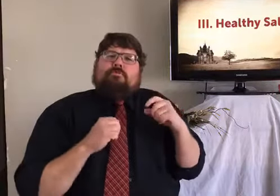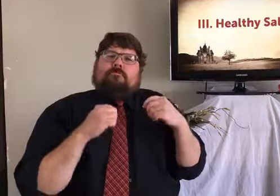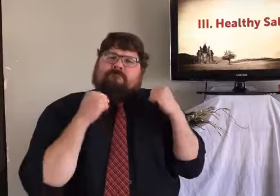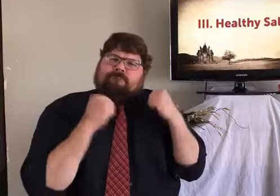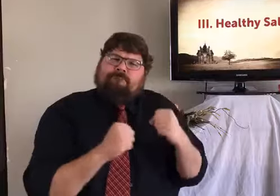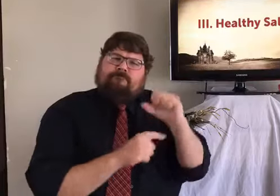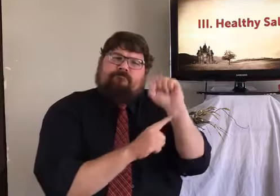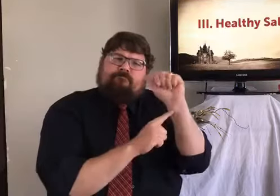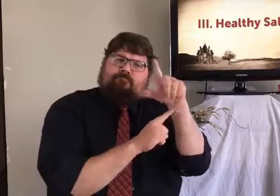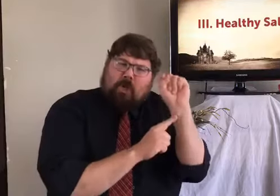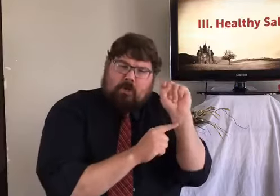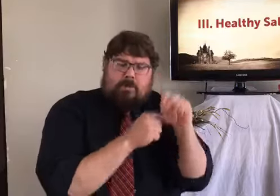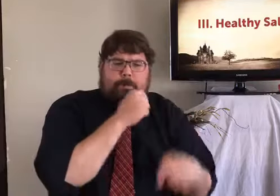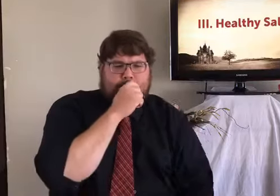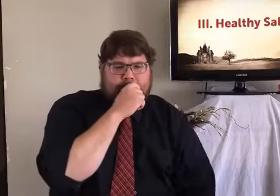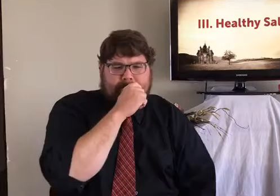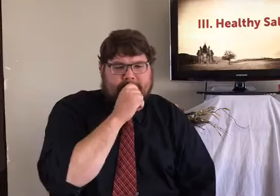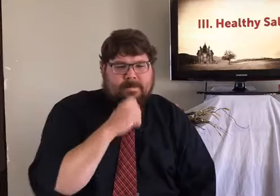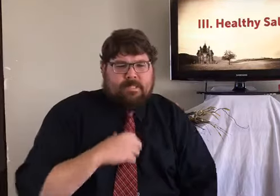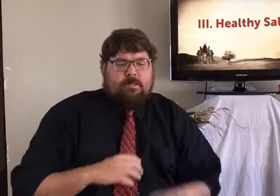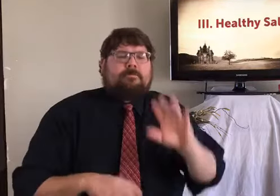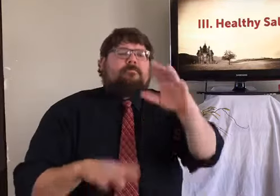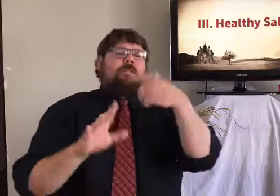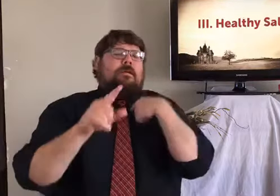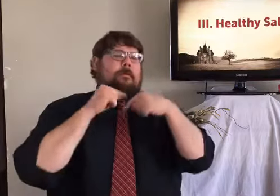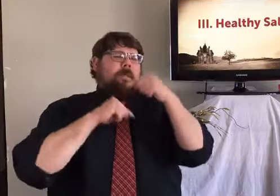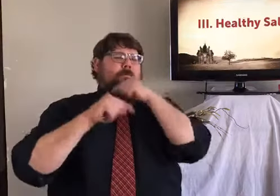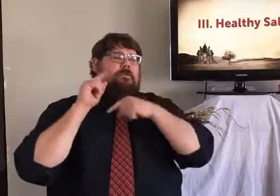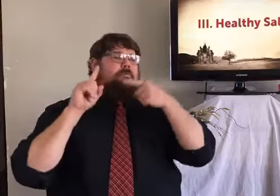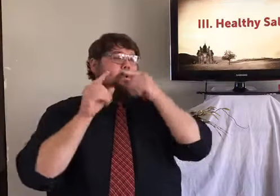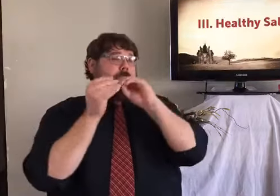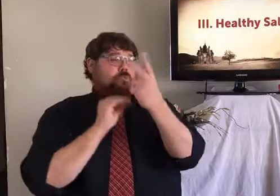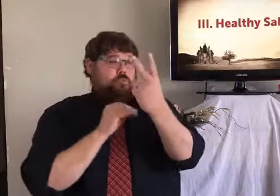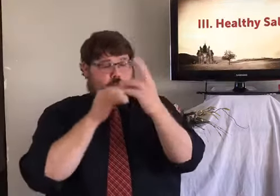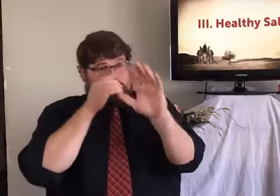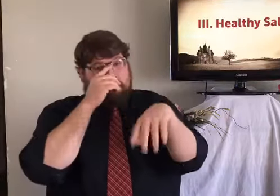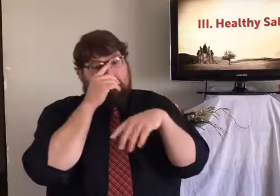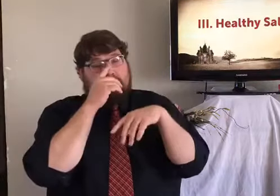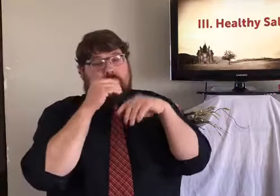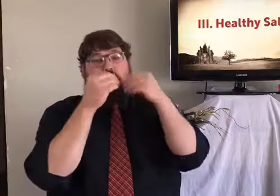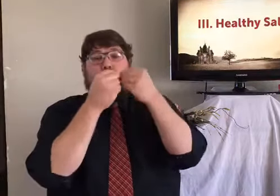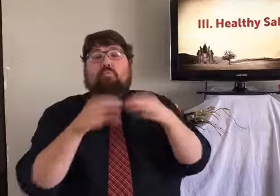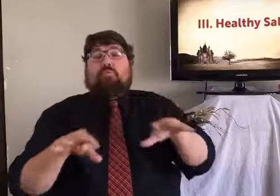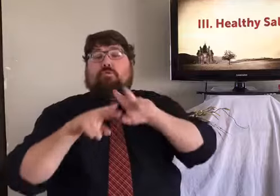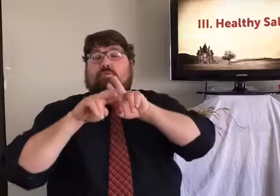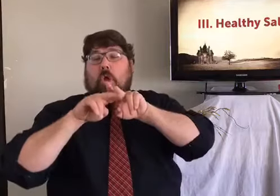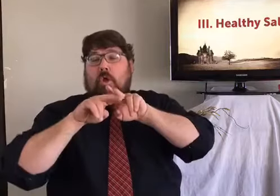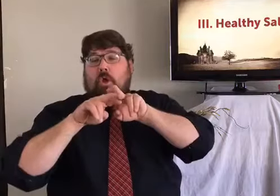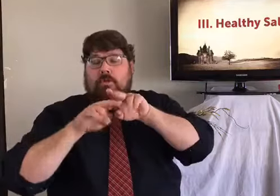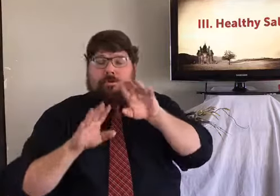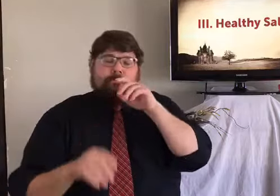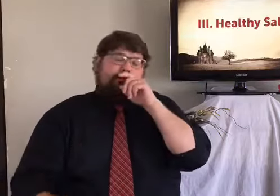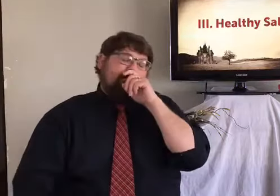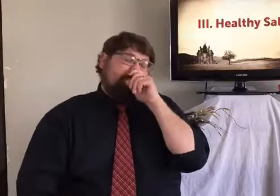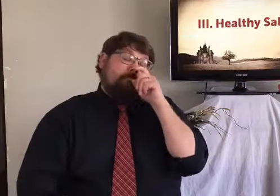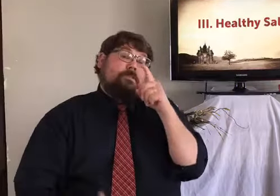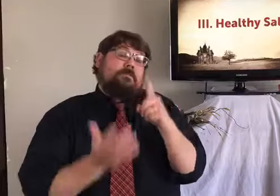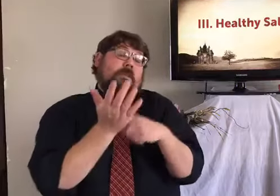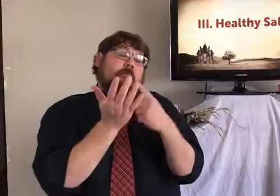But the point is that salt has saltiness. And so Christians ought to be salty. Let me go back just briefly to number two.